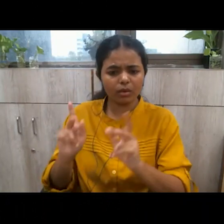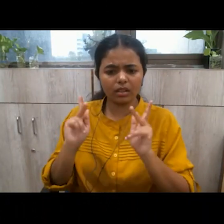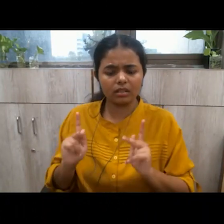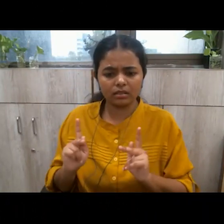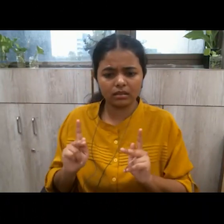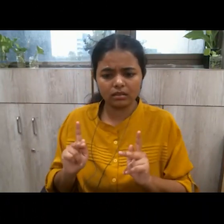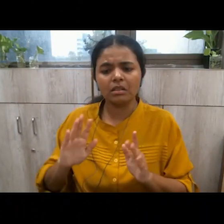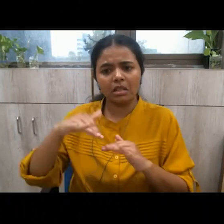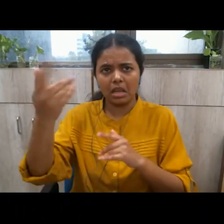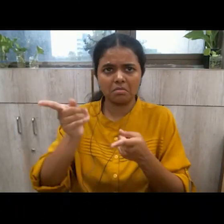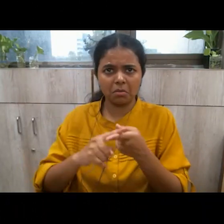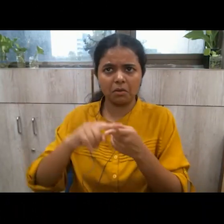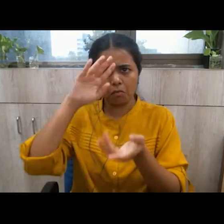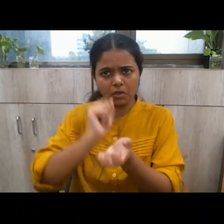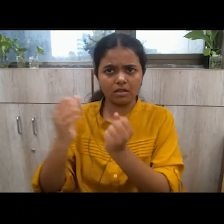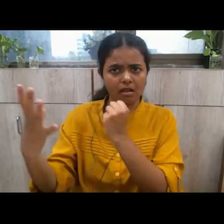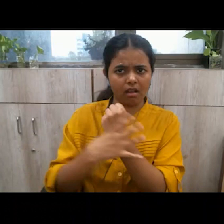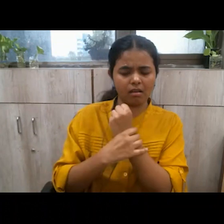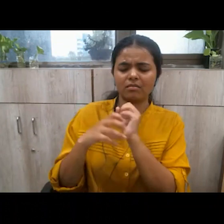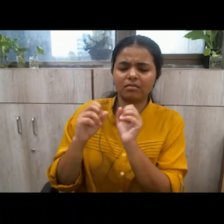he is okay with the consequences